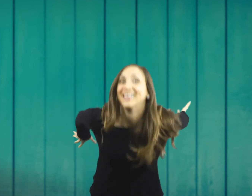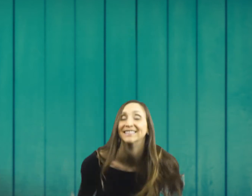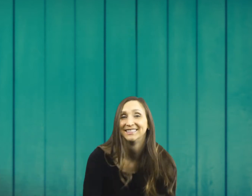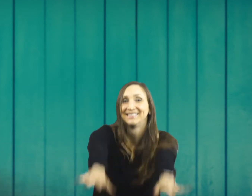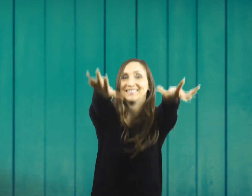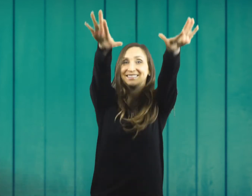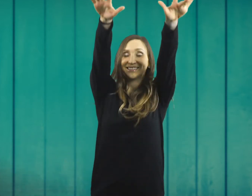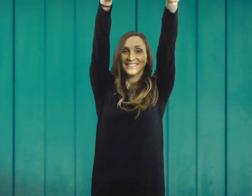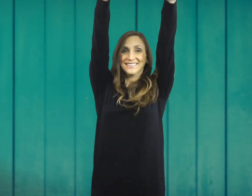hands and shine.